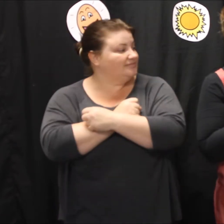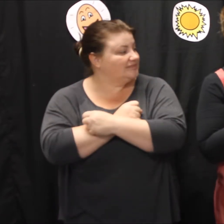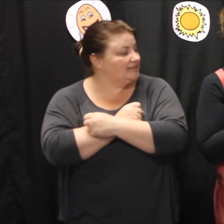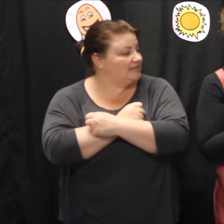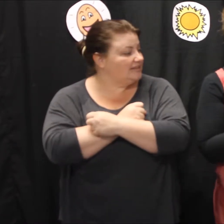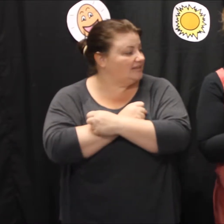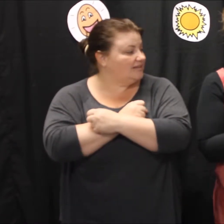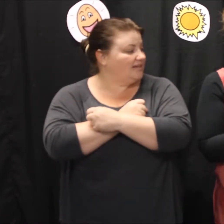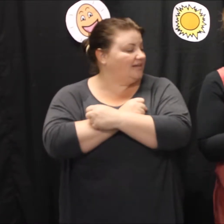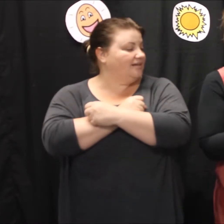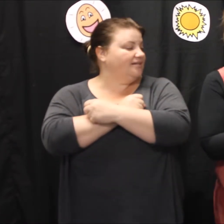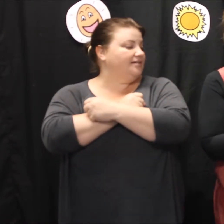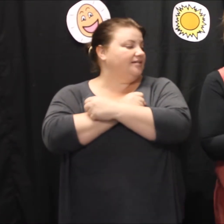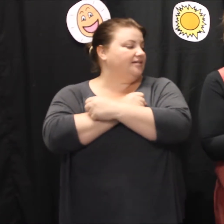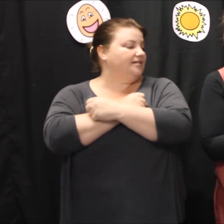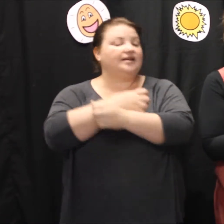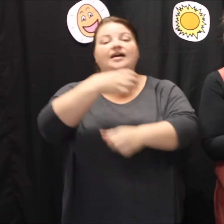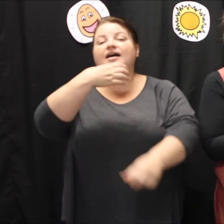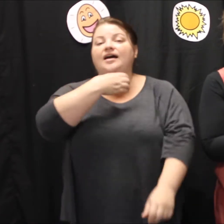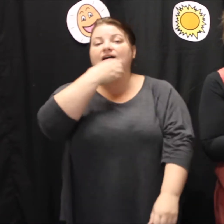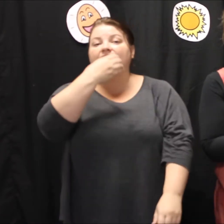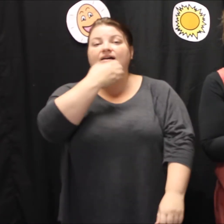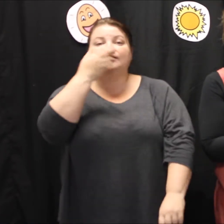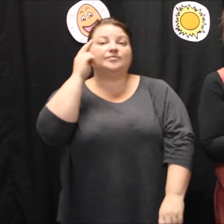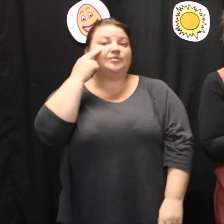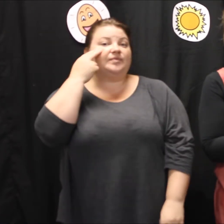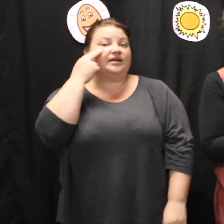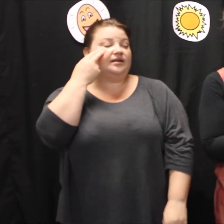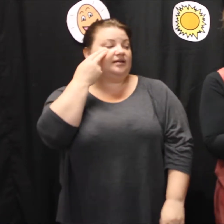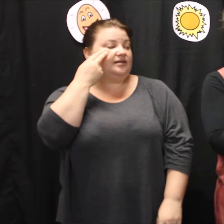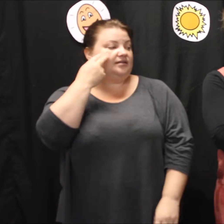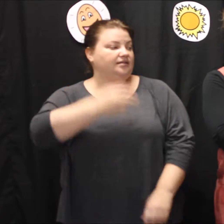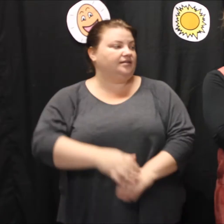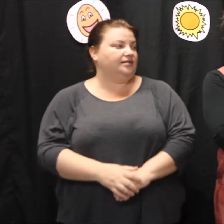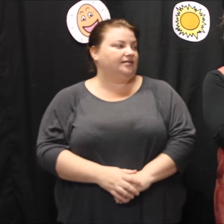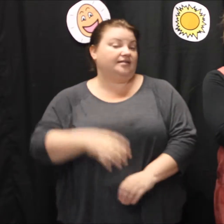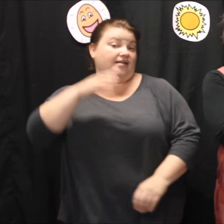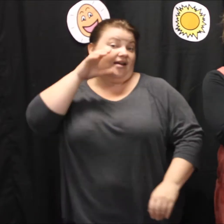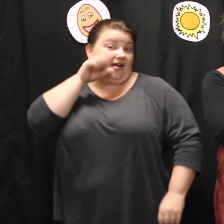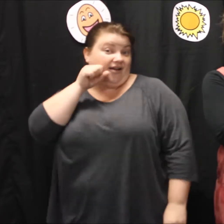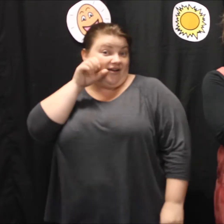Apple, pear. Orange, bear.